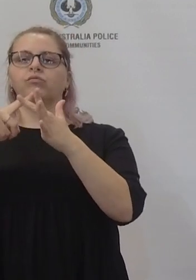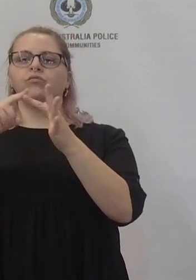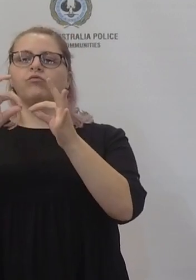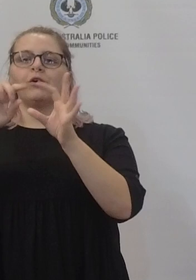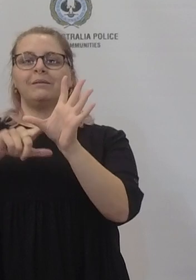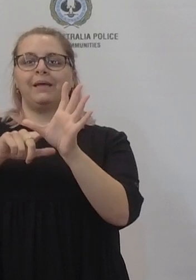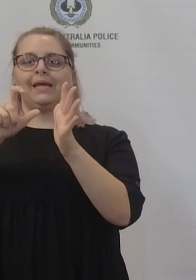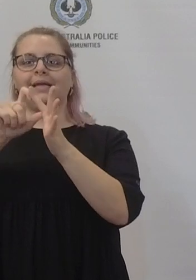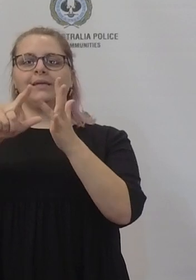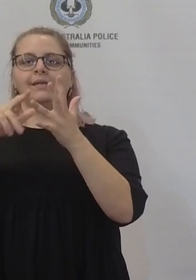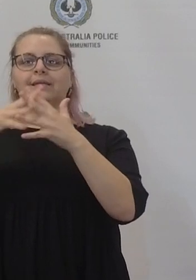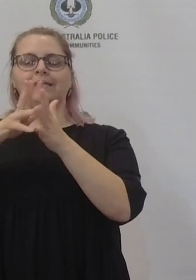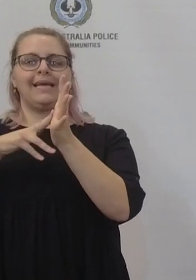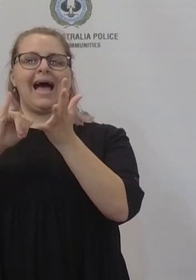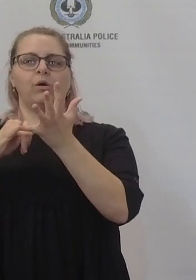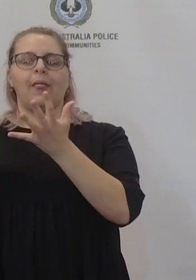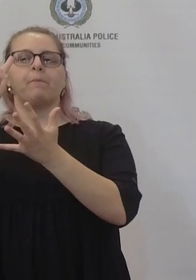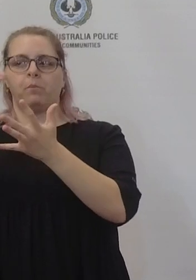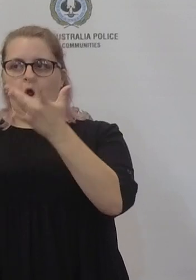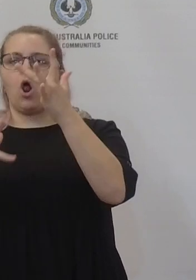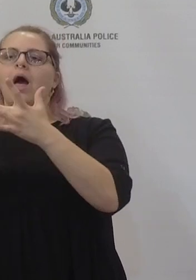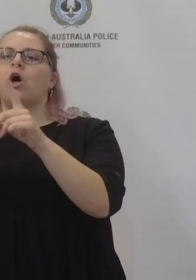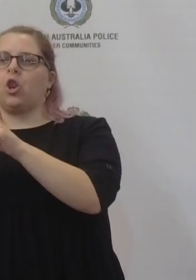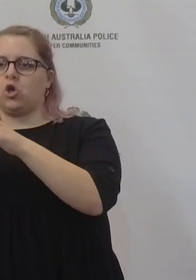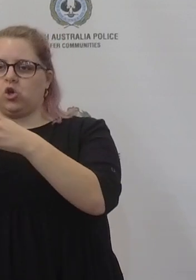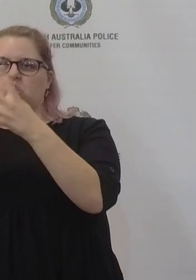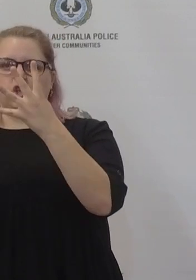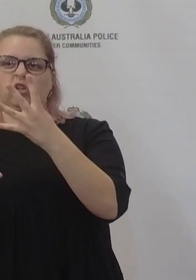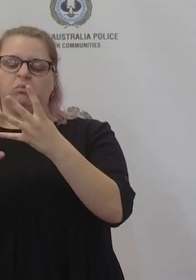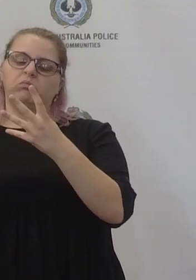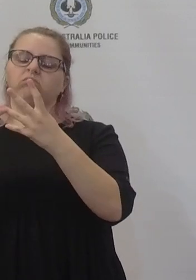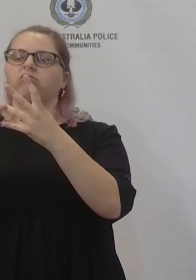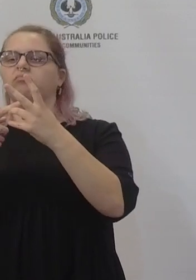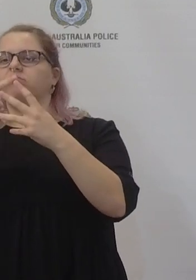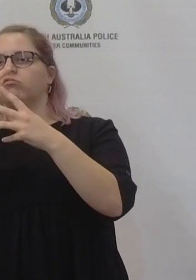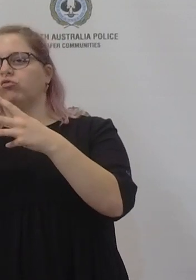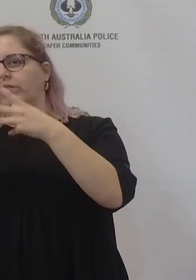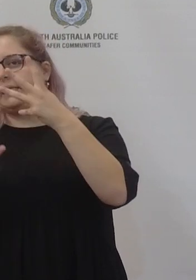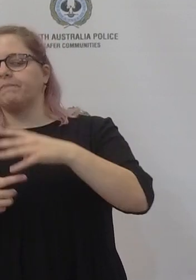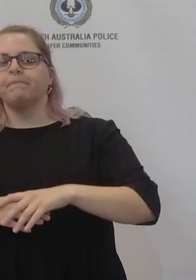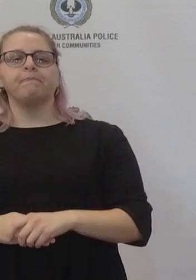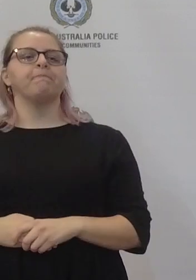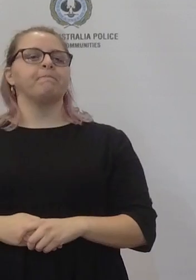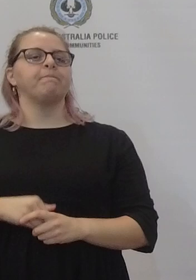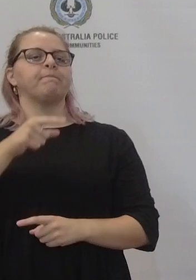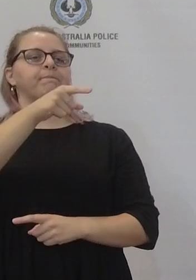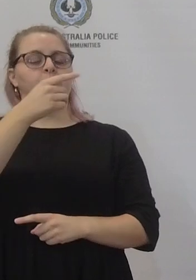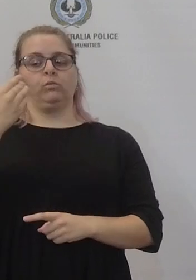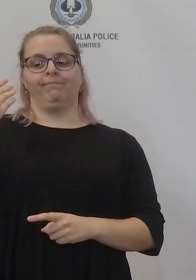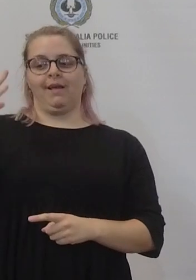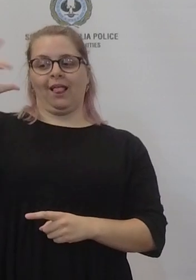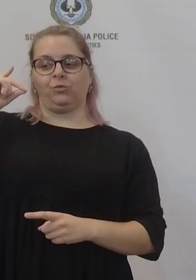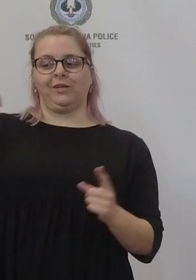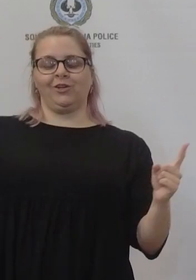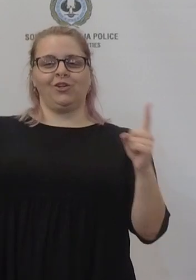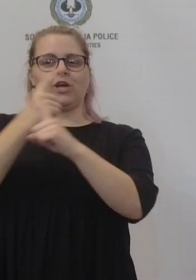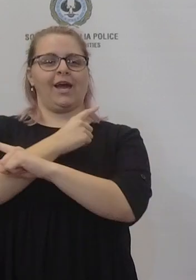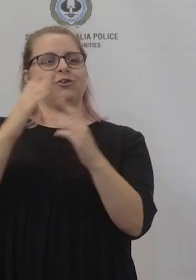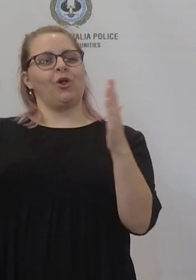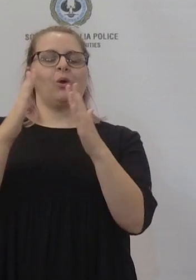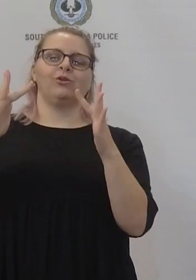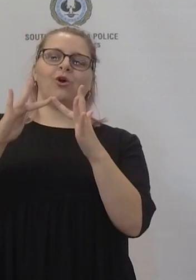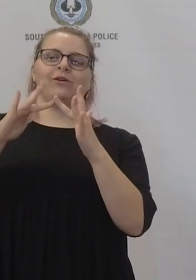area school is on remote learning at the moment. I know we're only three days into the school week but with the change of the close contact rule have you already seen um